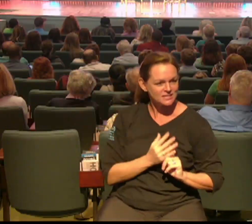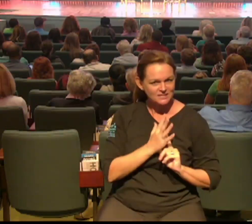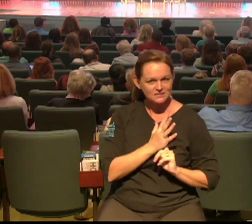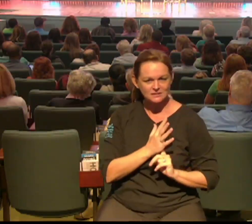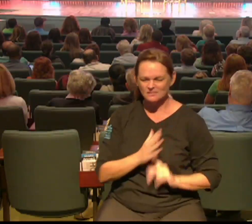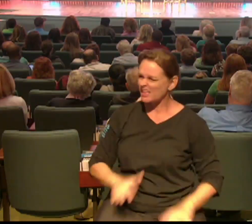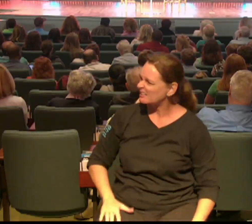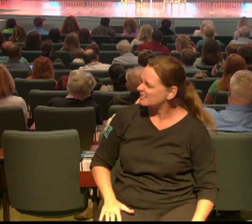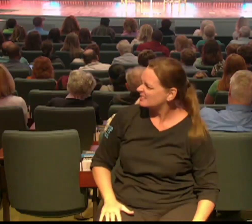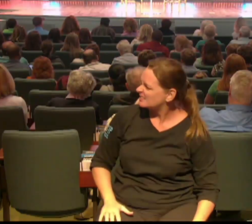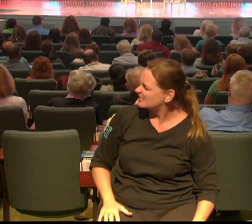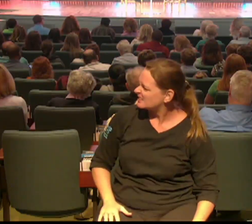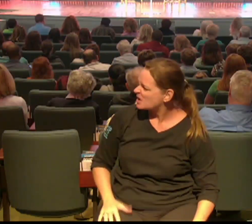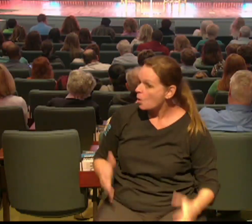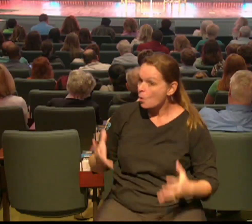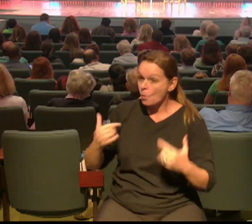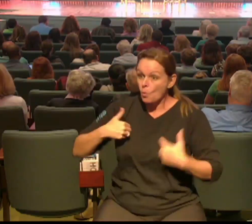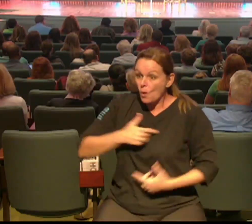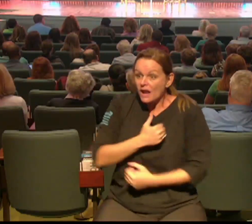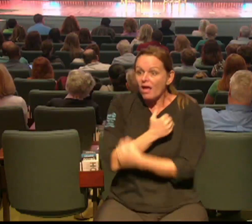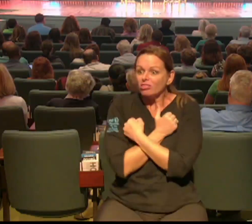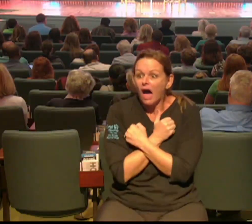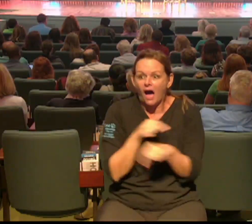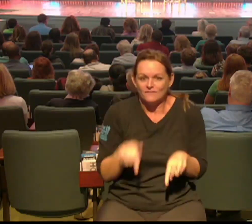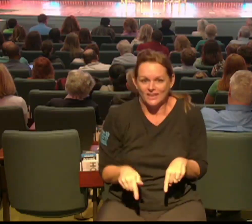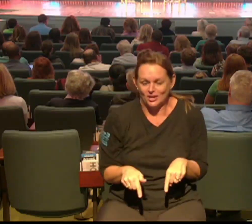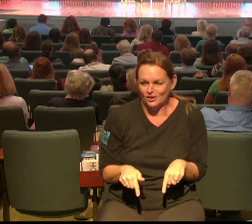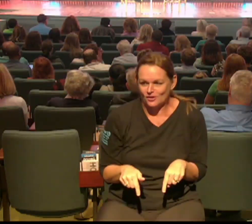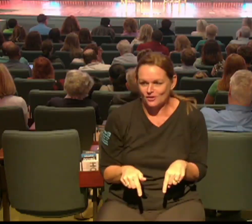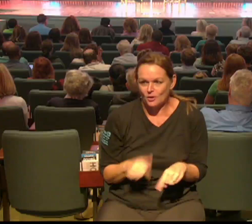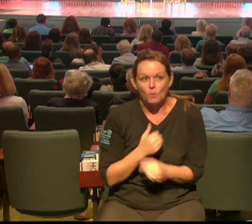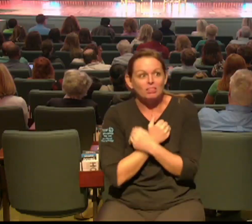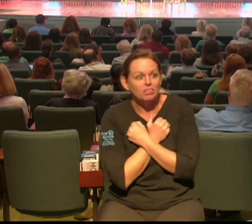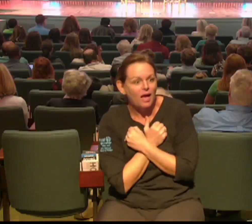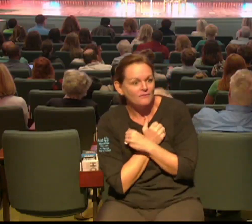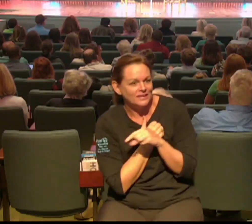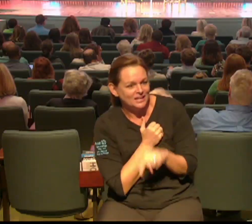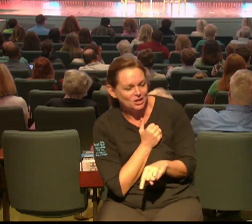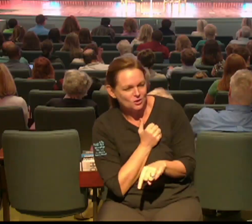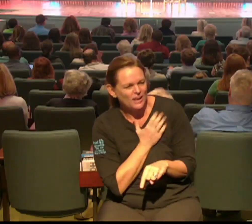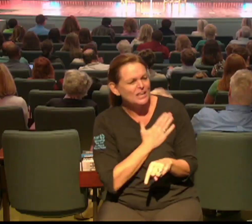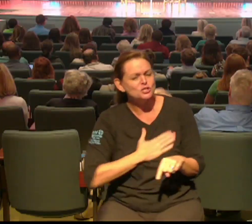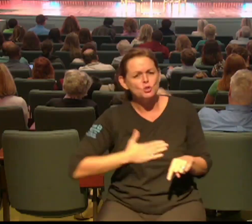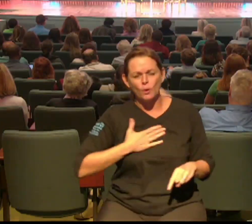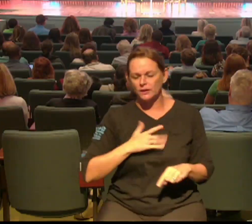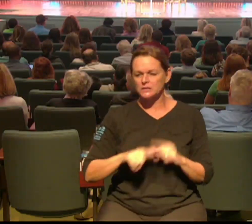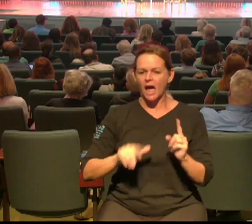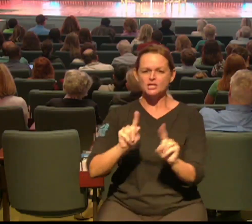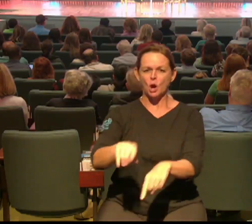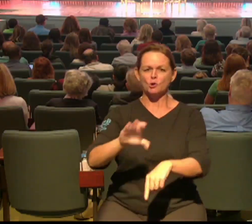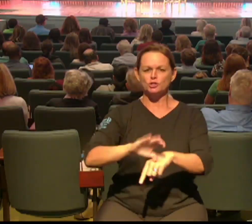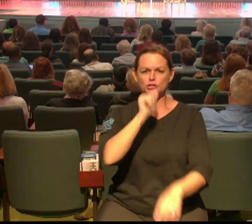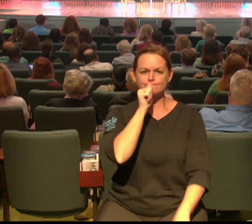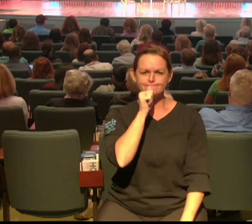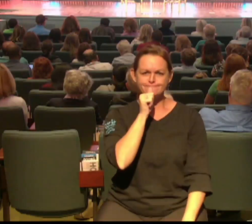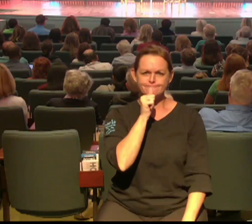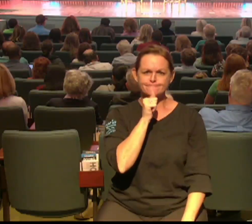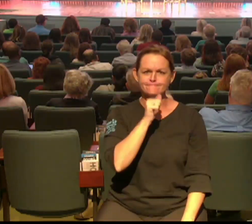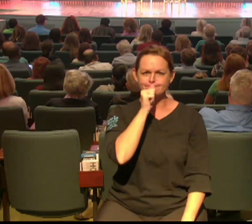be here right we love this place we love what God is we believe the church should be enjoyed not endured and so we're celebrating that and making it easy for people